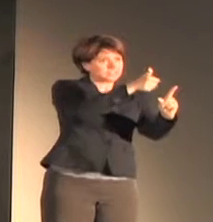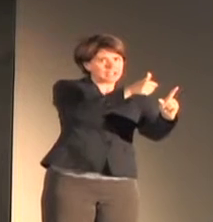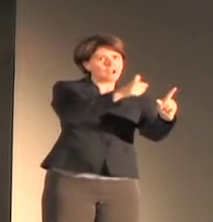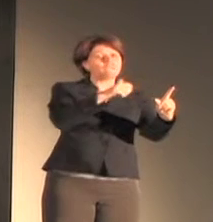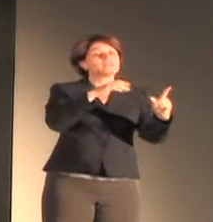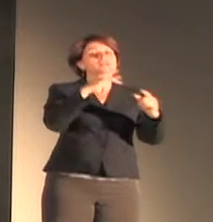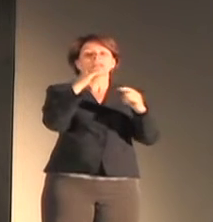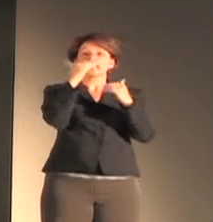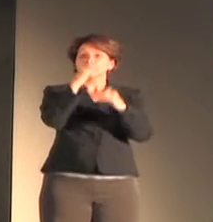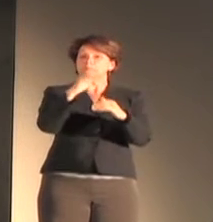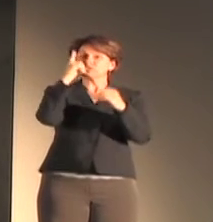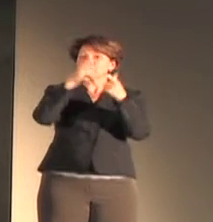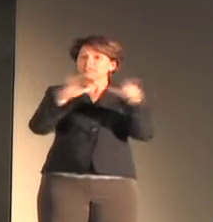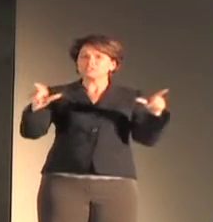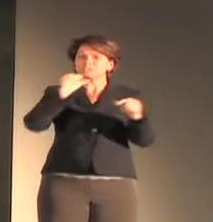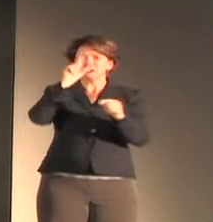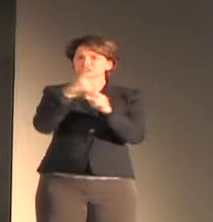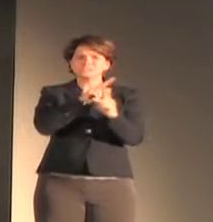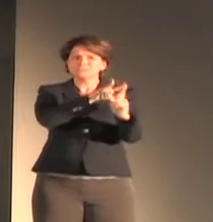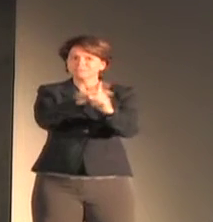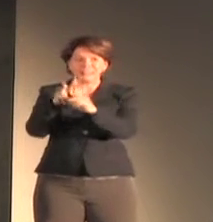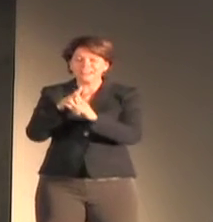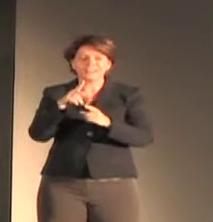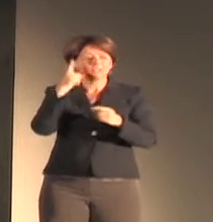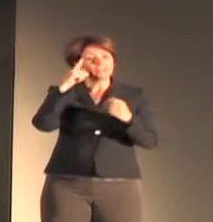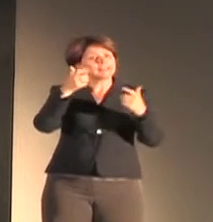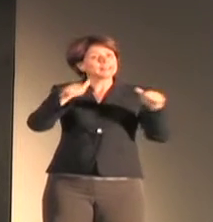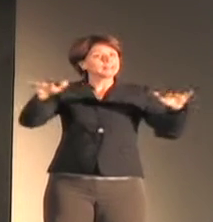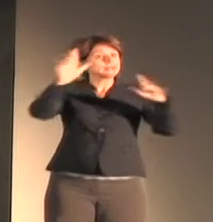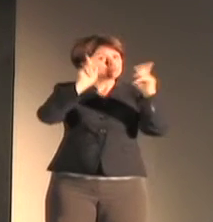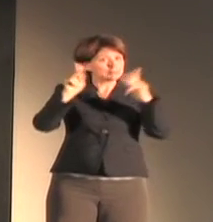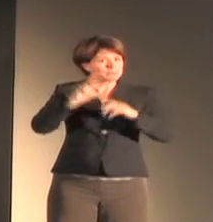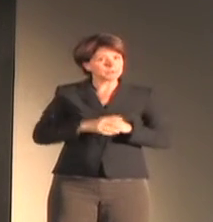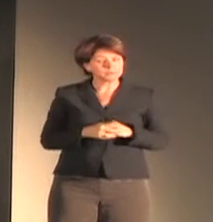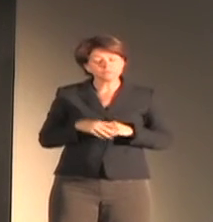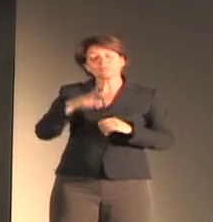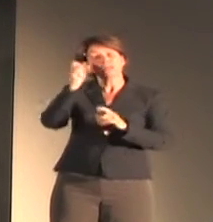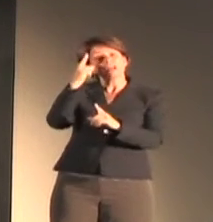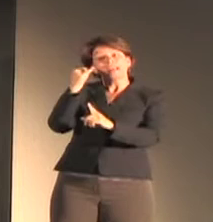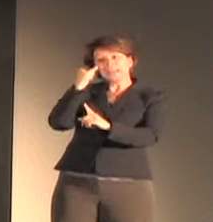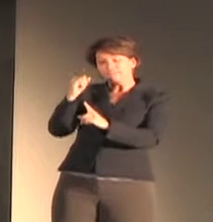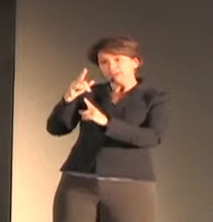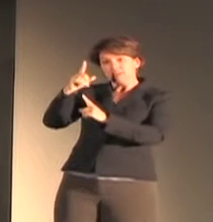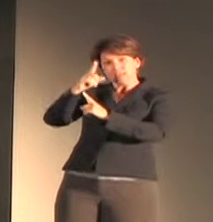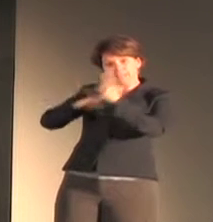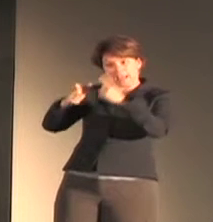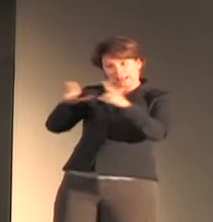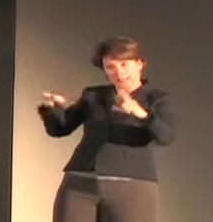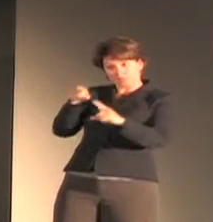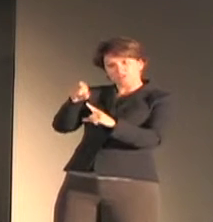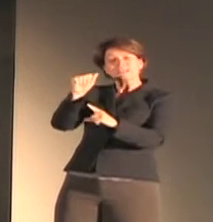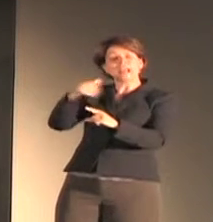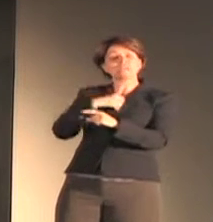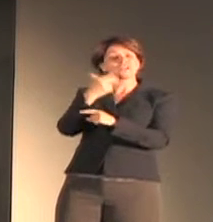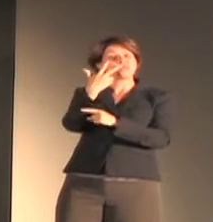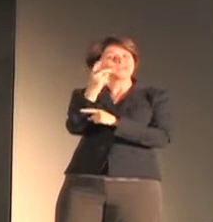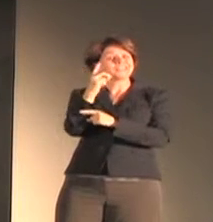that when given the opportunity to thrive in the three-dimensional space of signs, human language, or maybe it's better to say